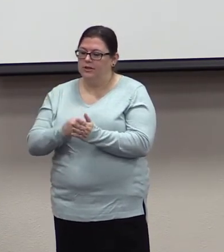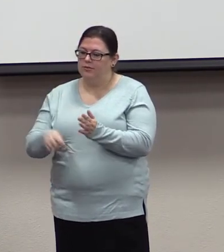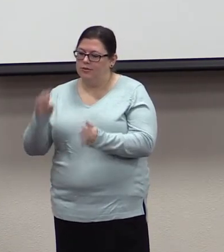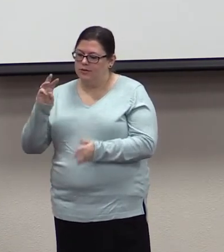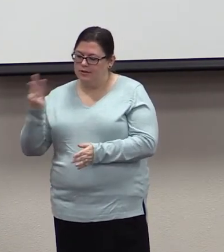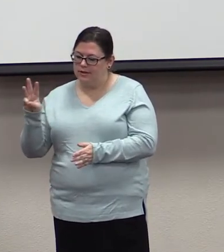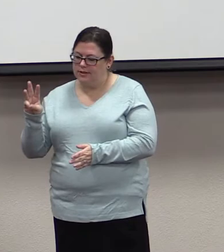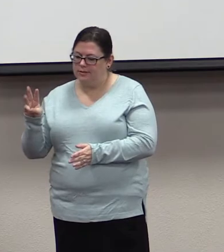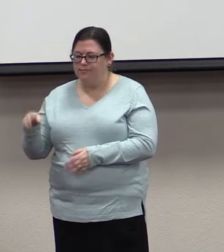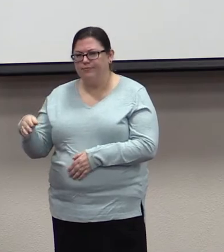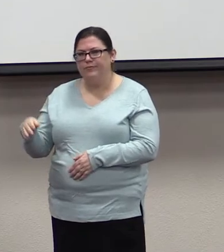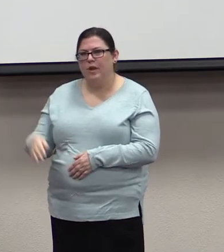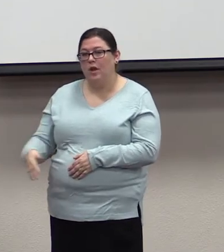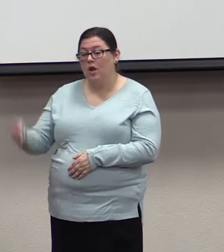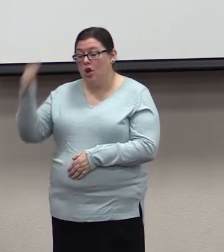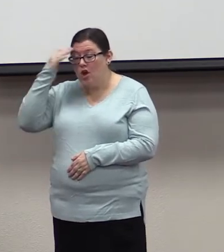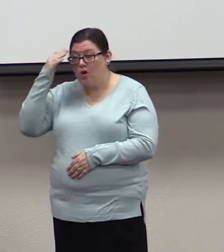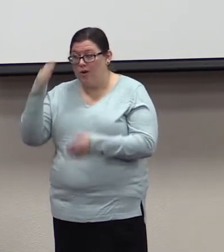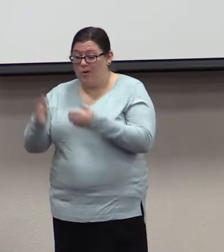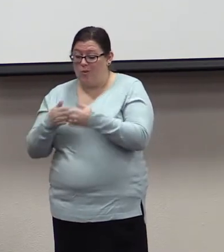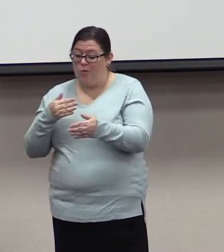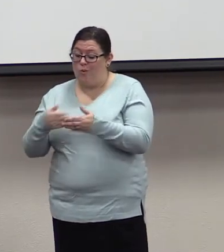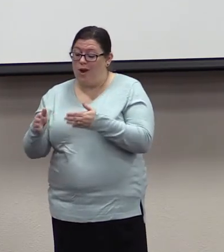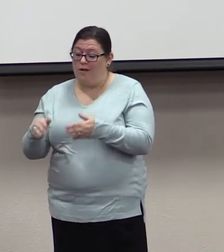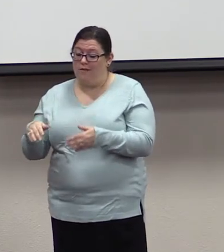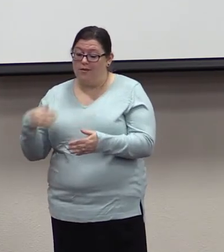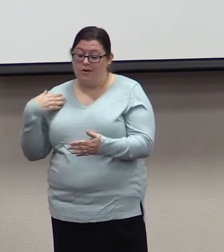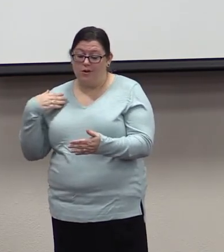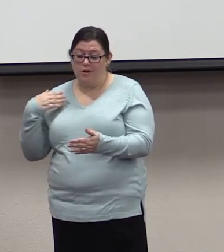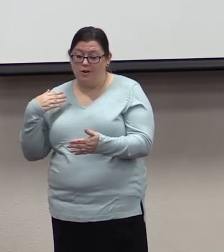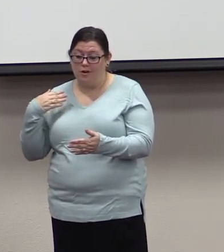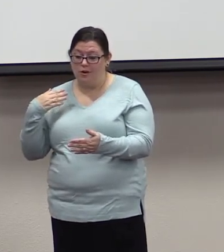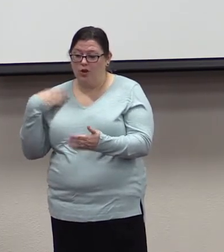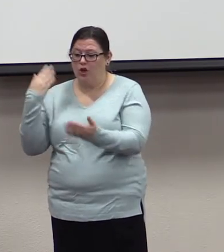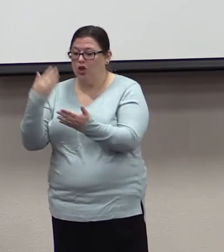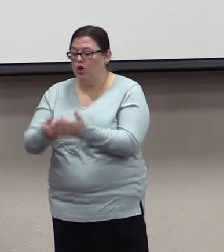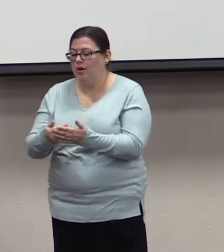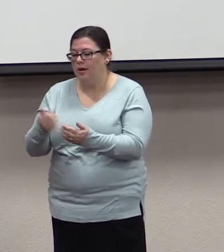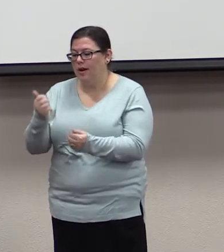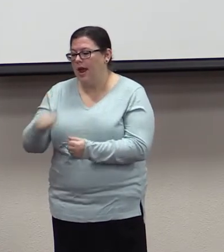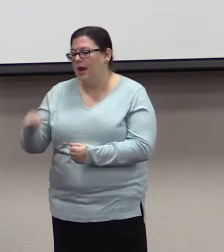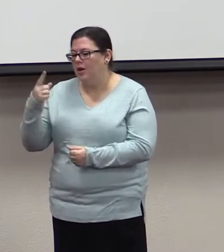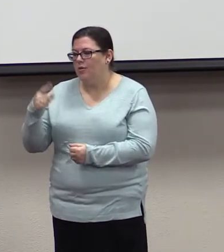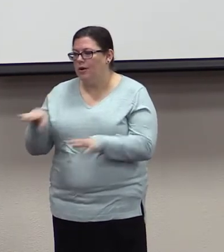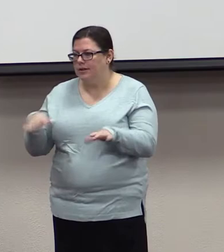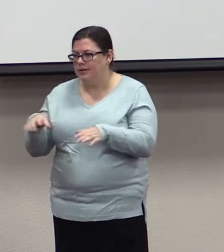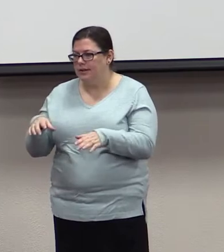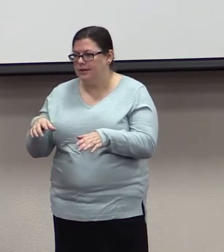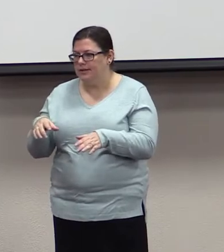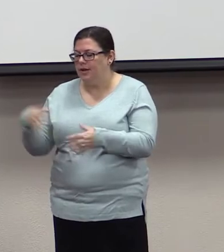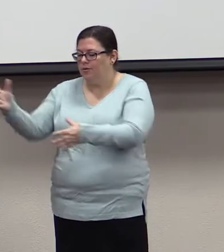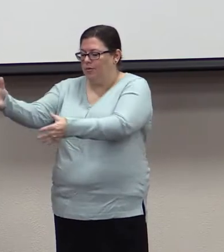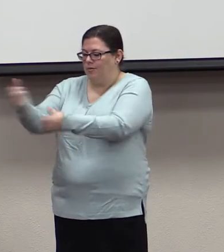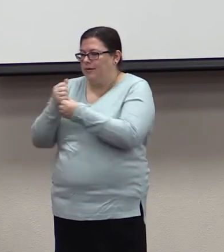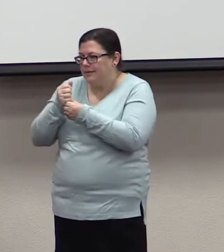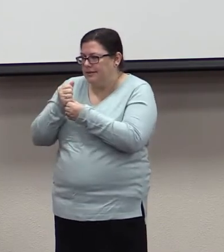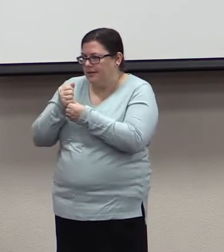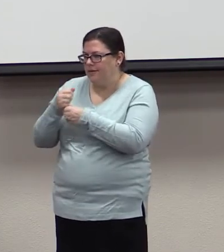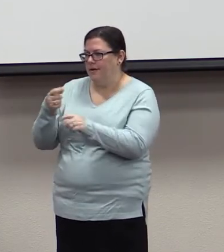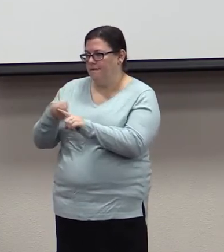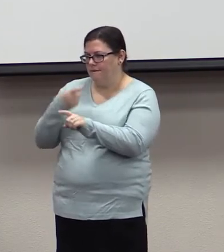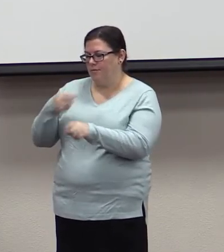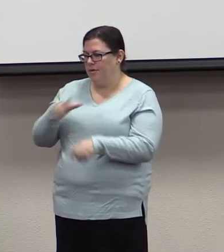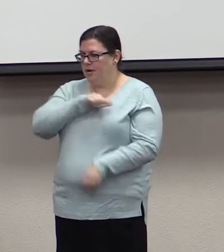does, this he will receive back from the Lord, whether he is a bondservant or is free.